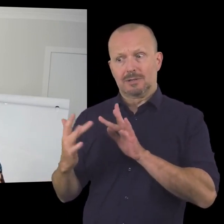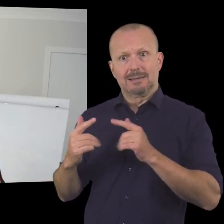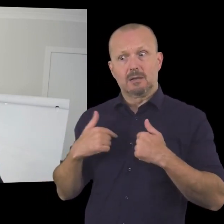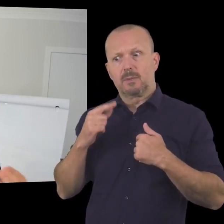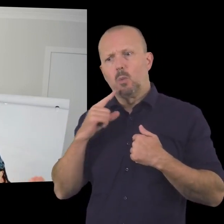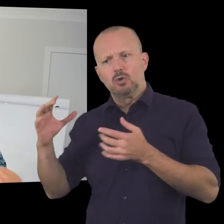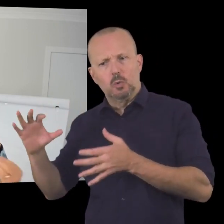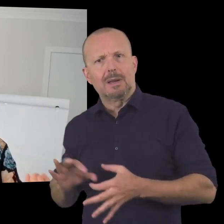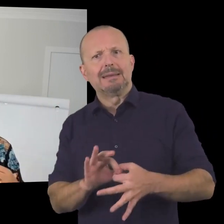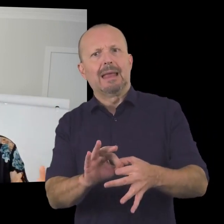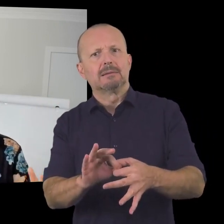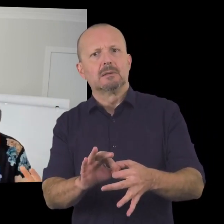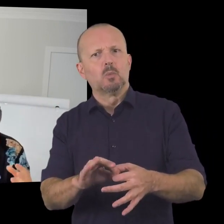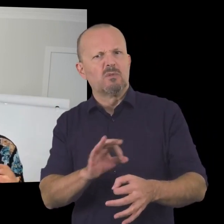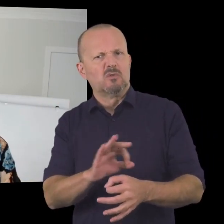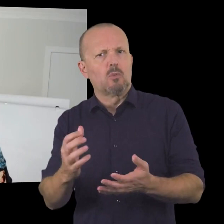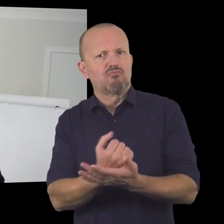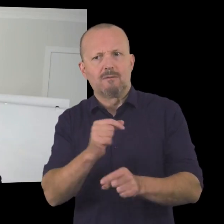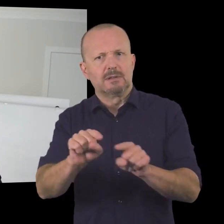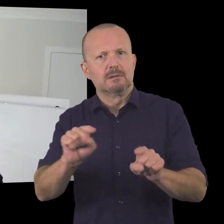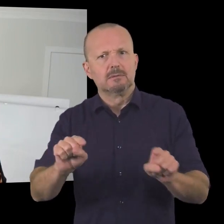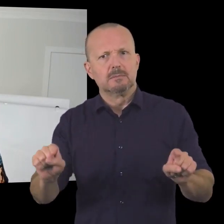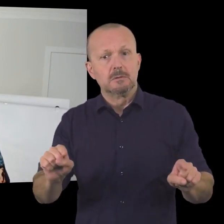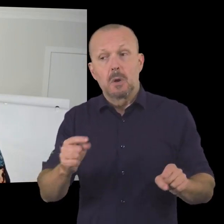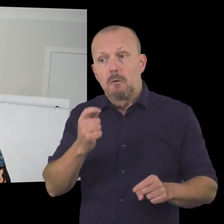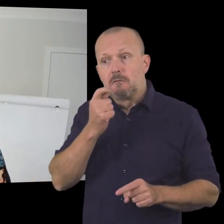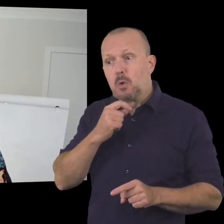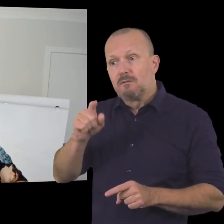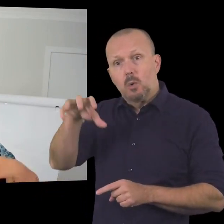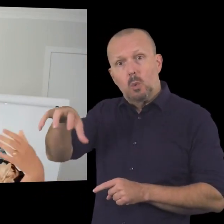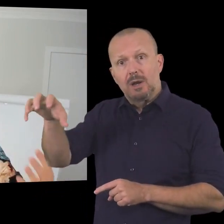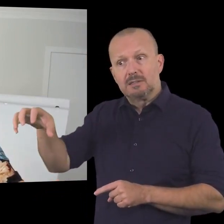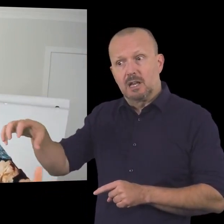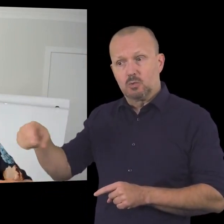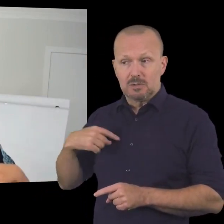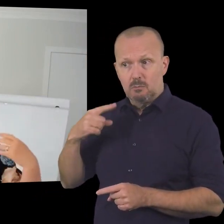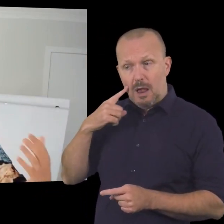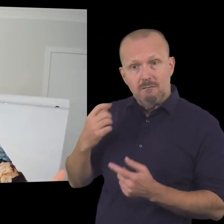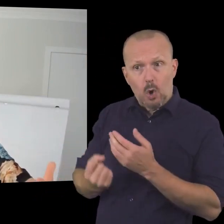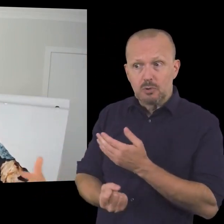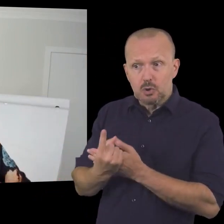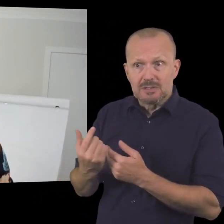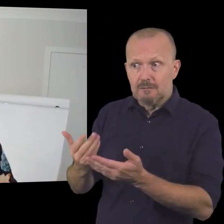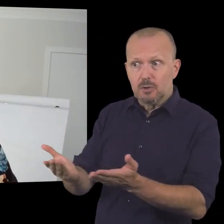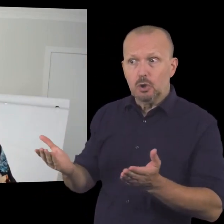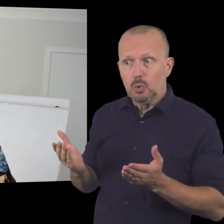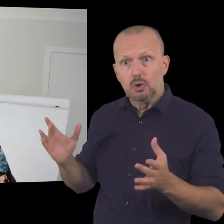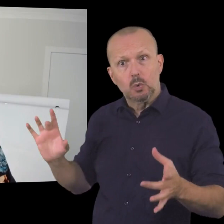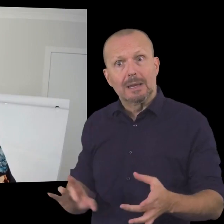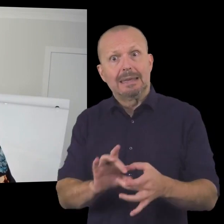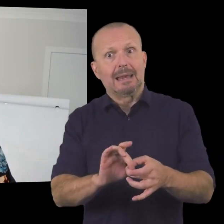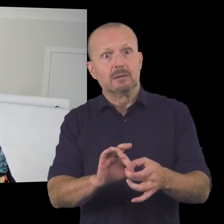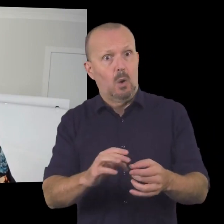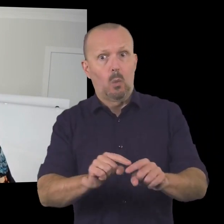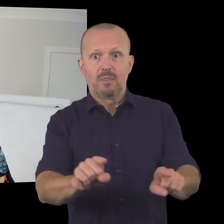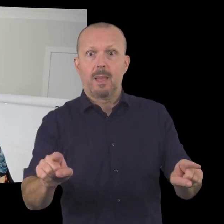for the opportunity to connect with community and not-for-profit organizations uh and we went to a few of them and we said you know we've got this opportunity